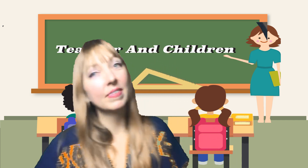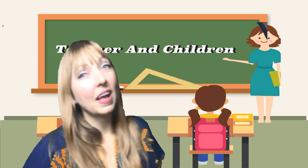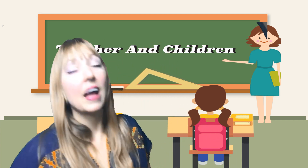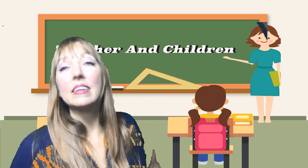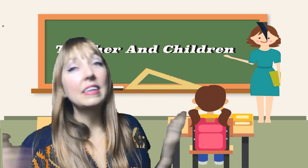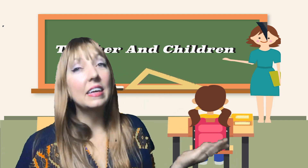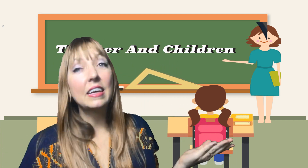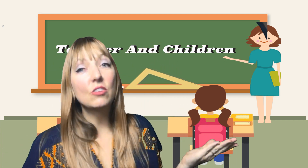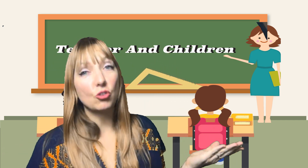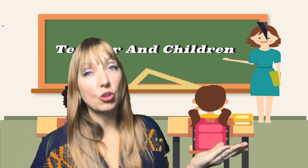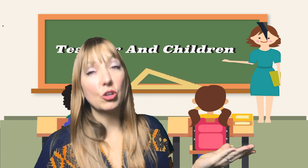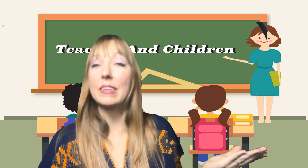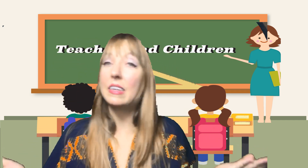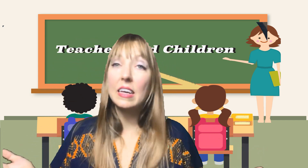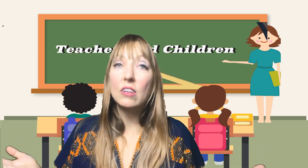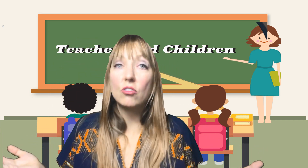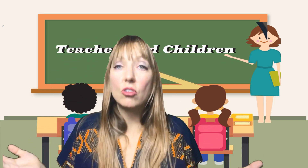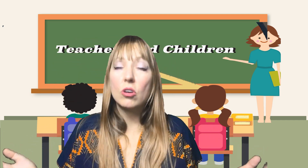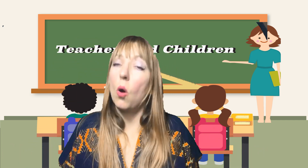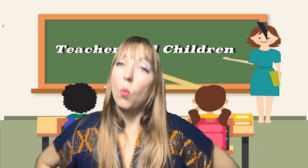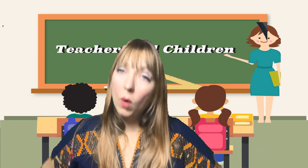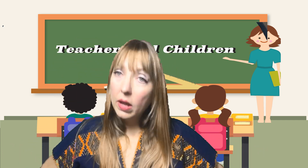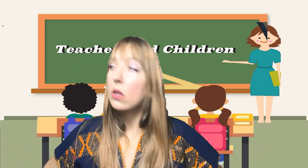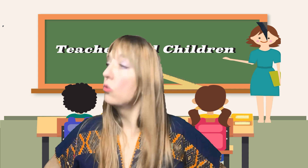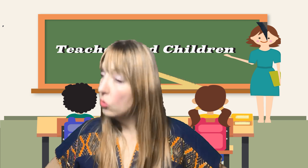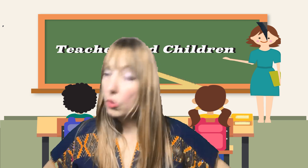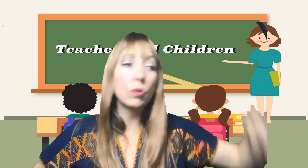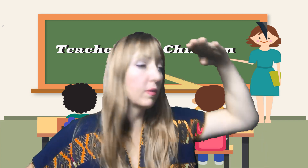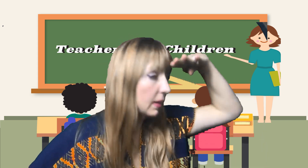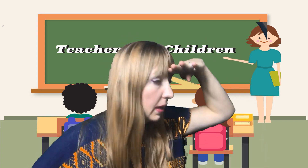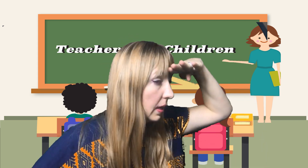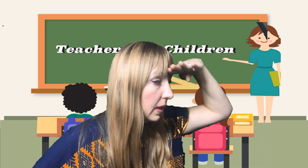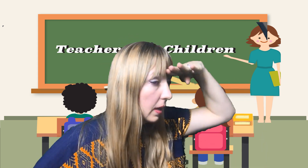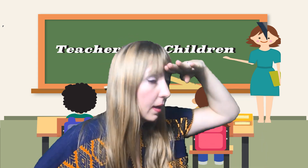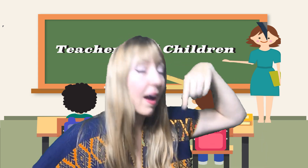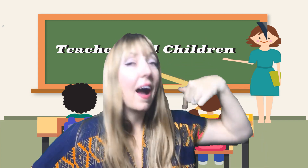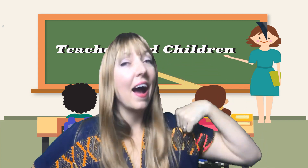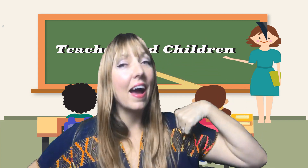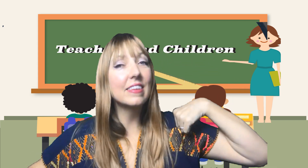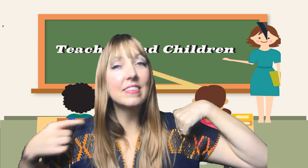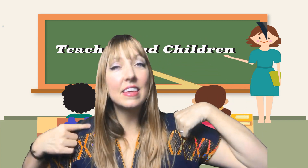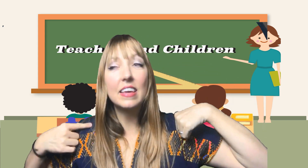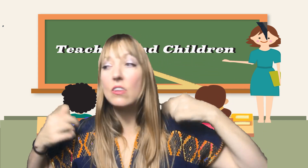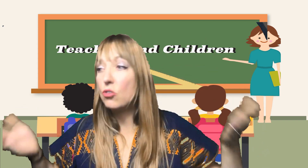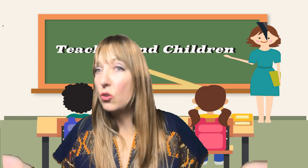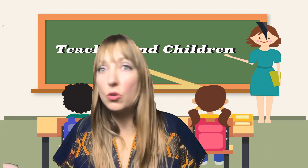Teacher, teacher, what do you see? Teacher, see children